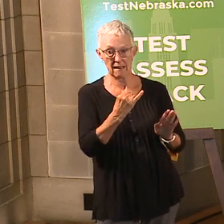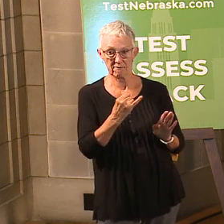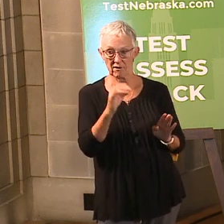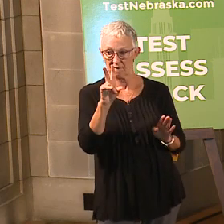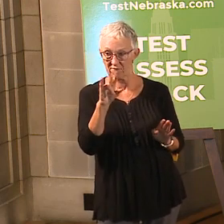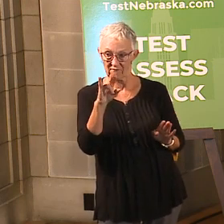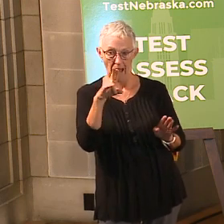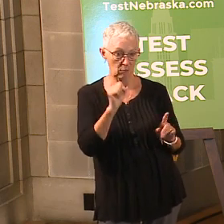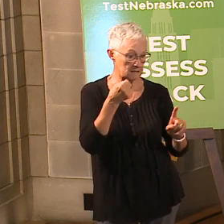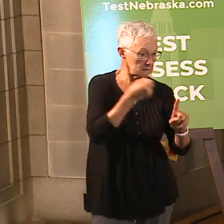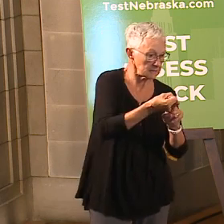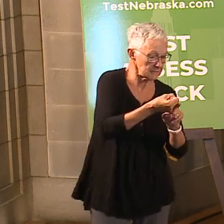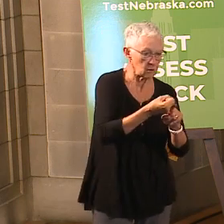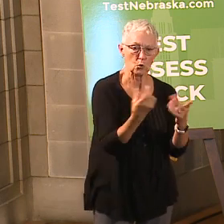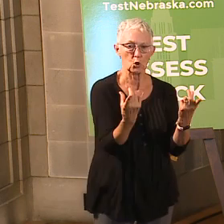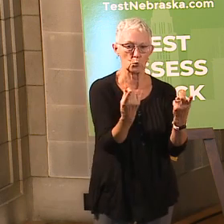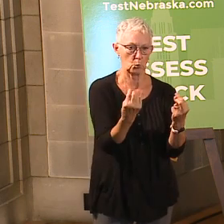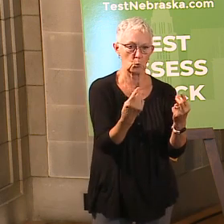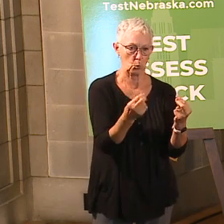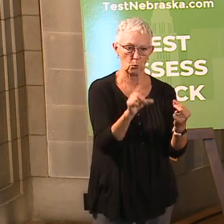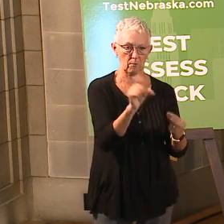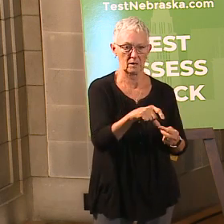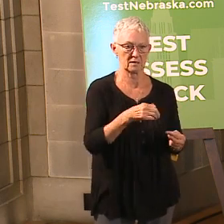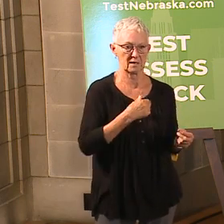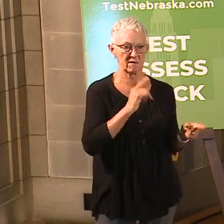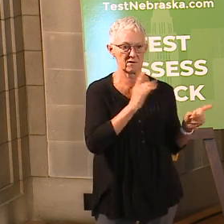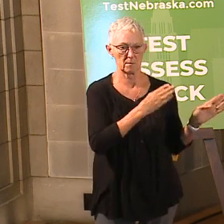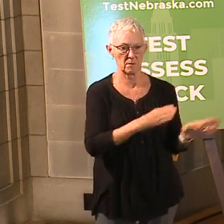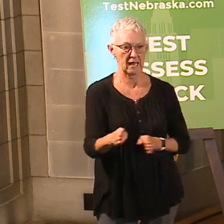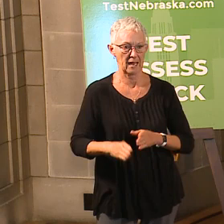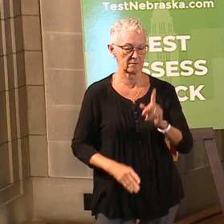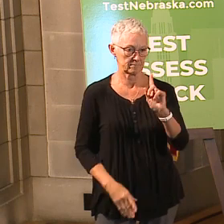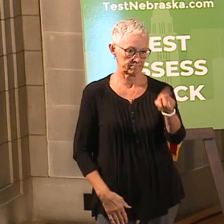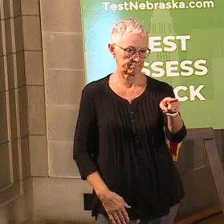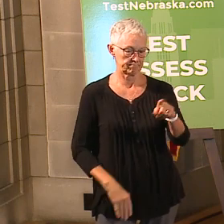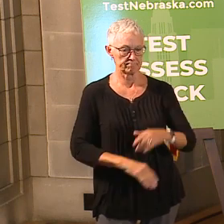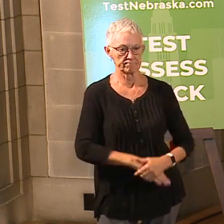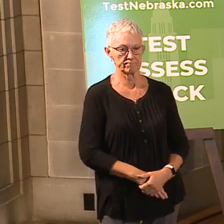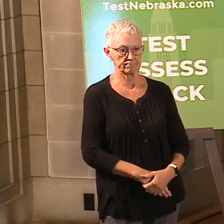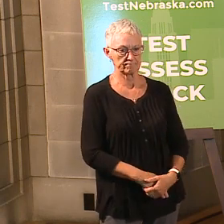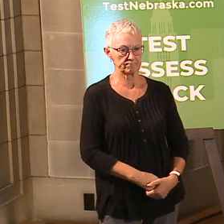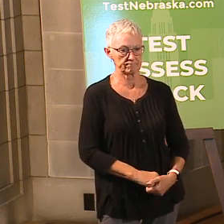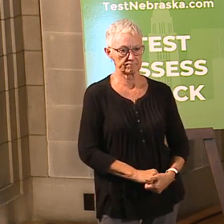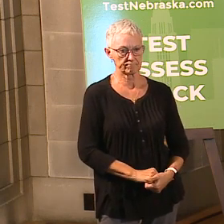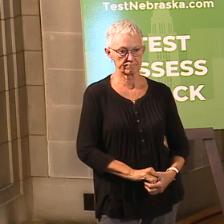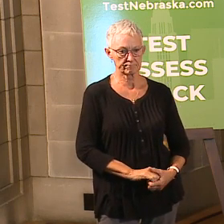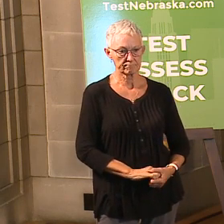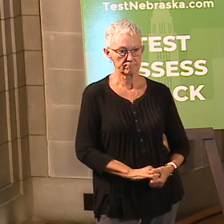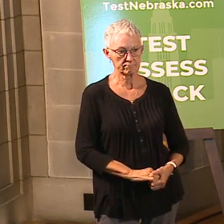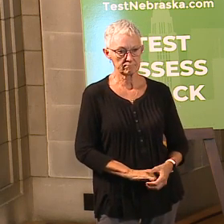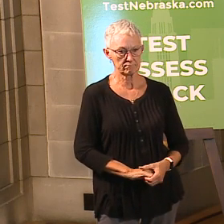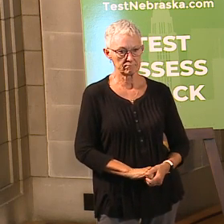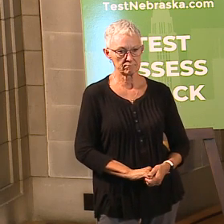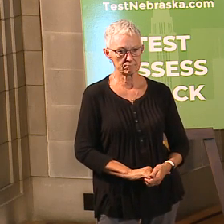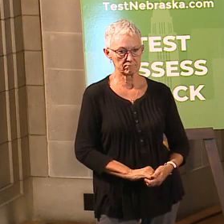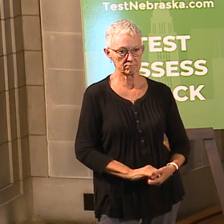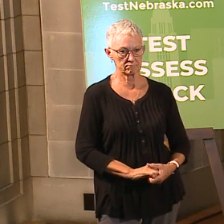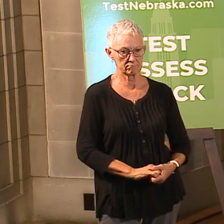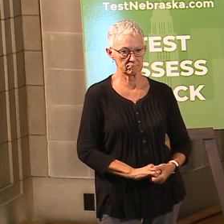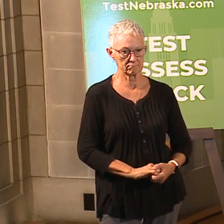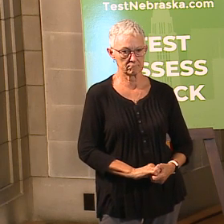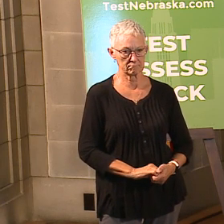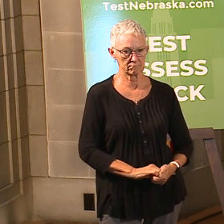That was it? All right. So questions from here in the audience. Governor, is it up to the state whether or not to mandate the vaccine